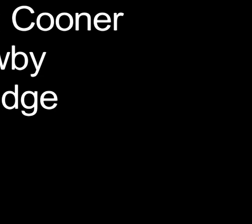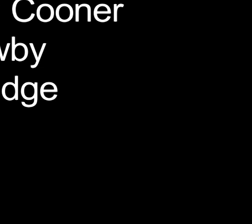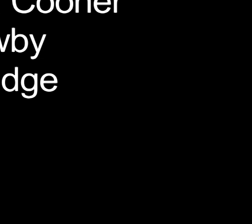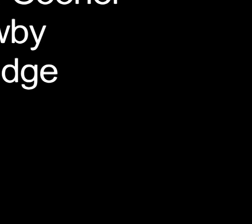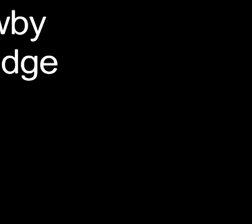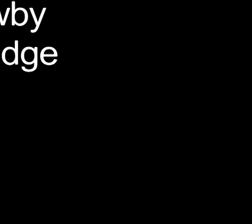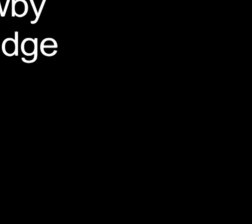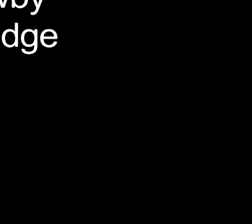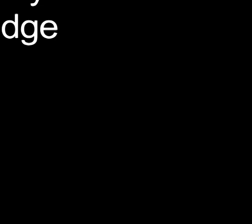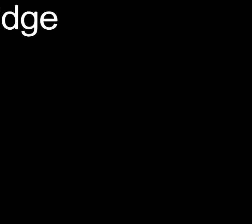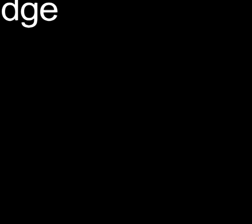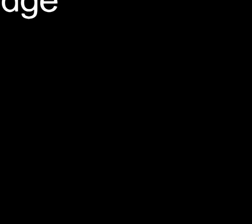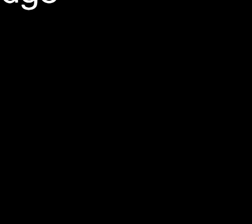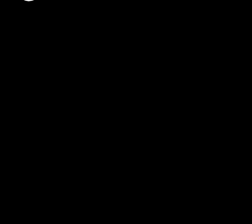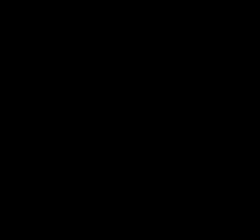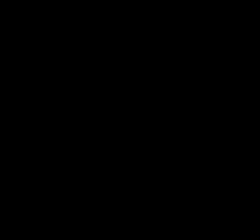I mean,